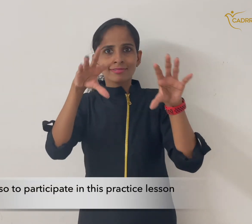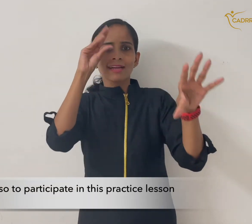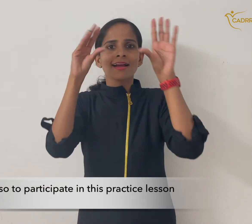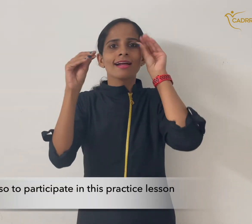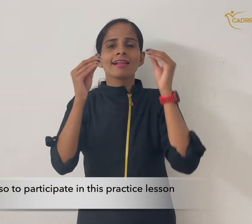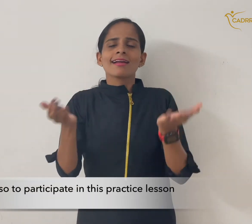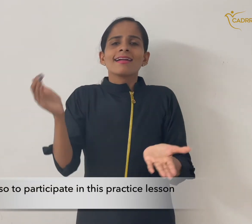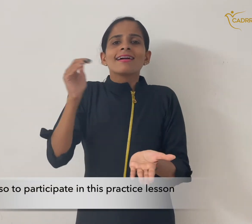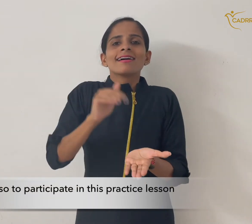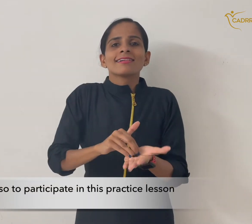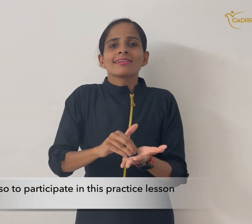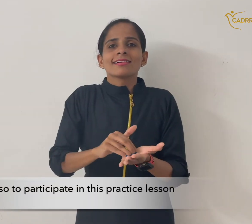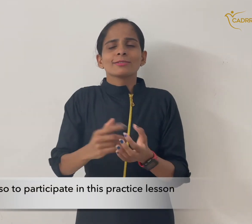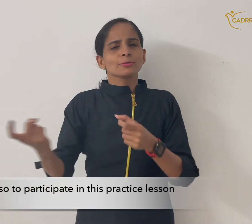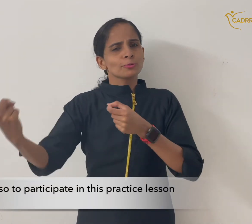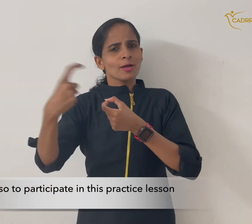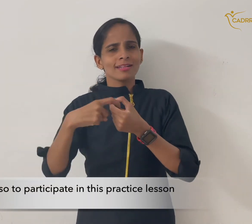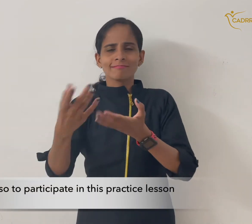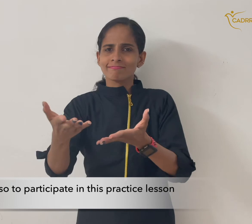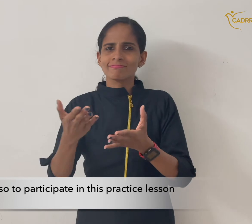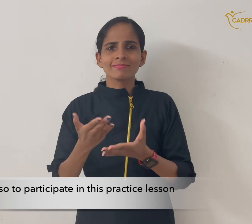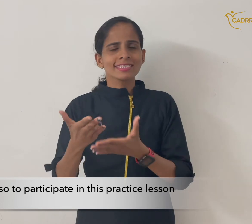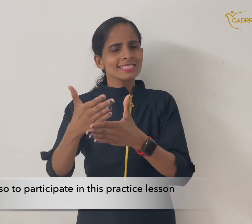to participate in this practice lesson.